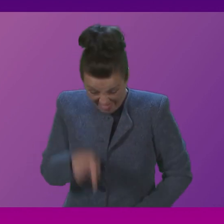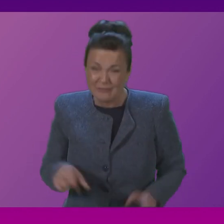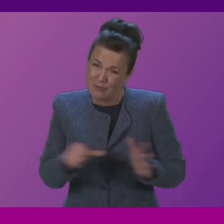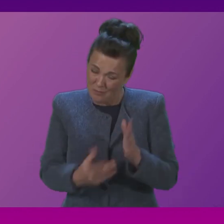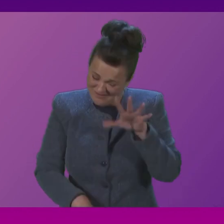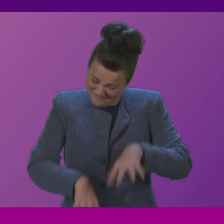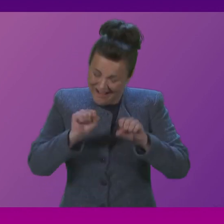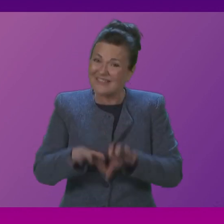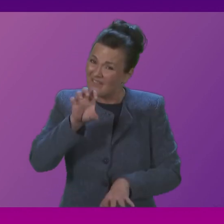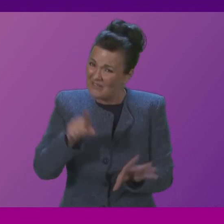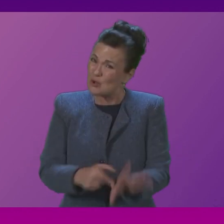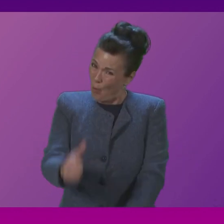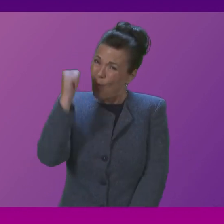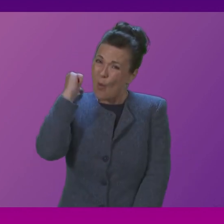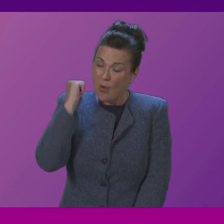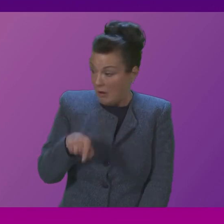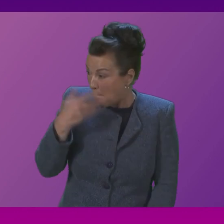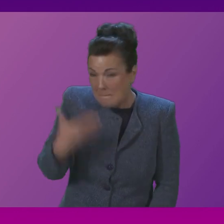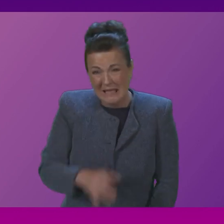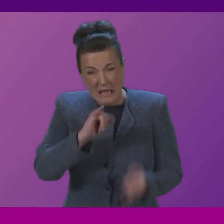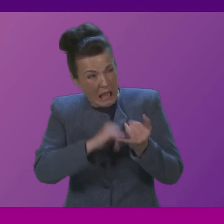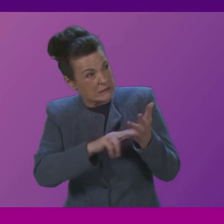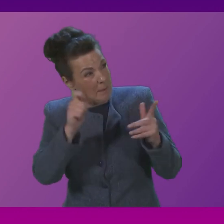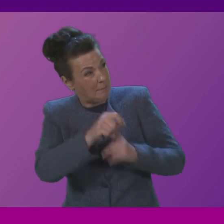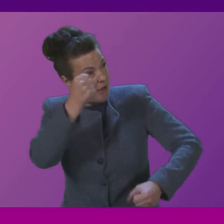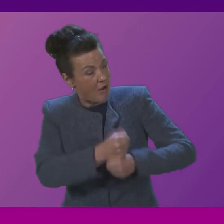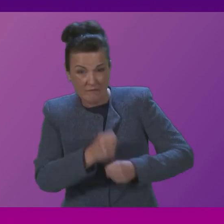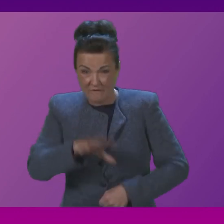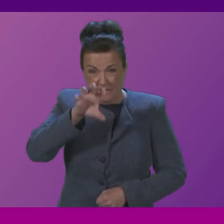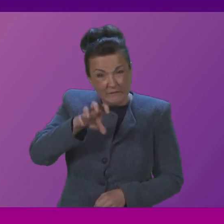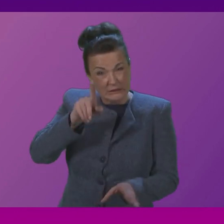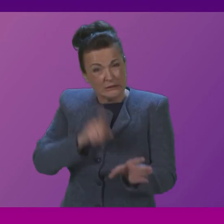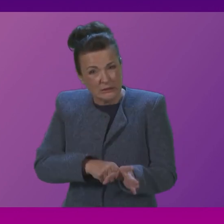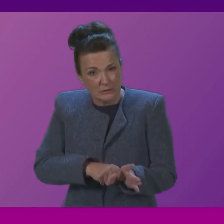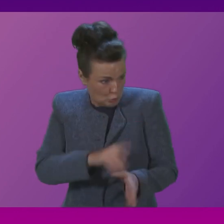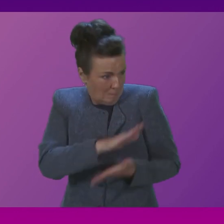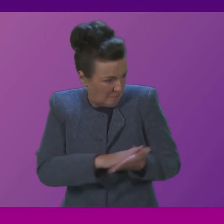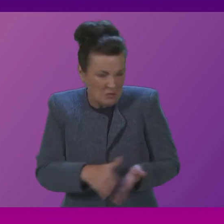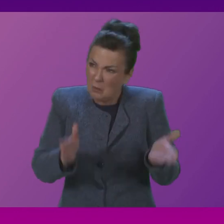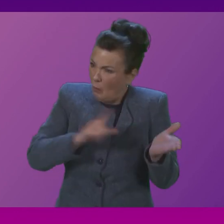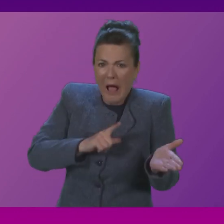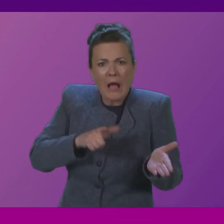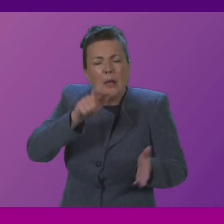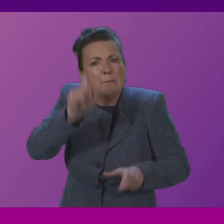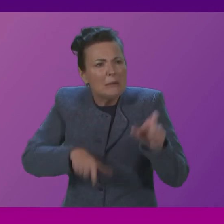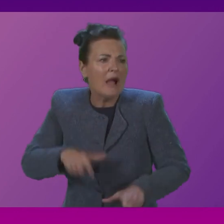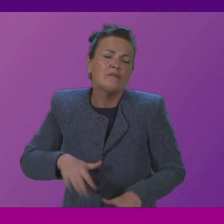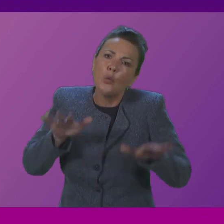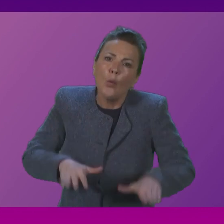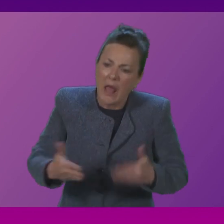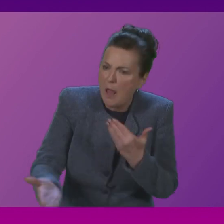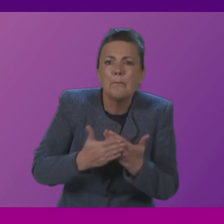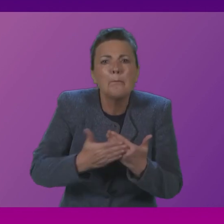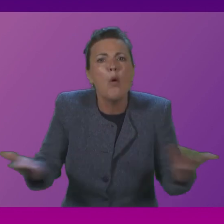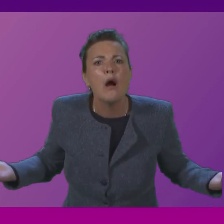the making. After 15 years of SNP government, why should patients in Scotland have to wait a minute longer? First